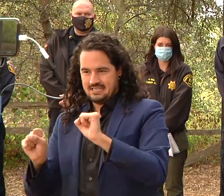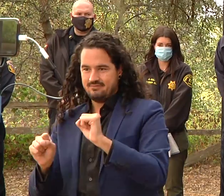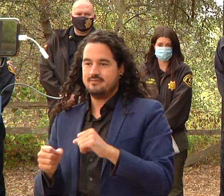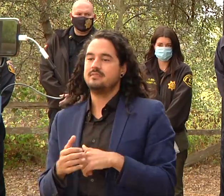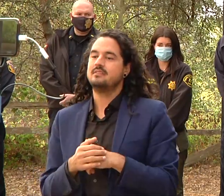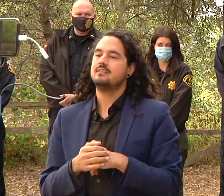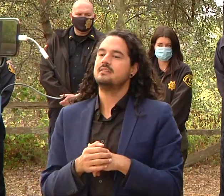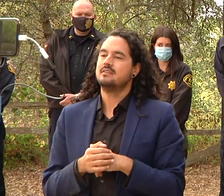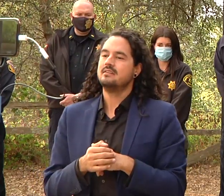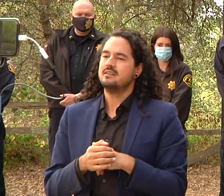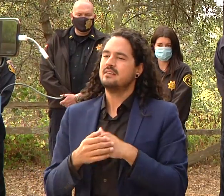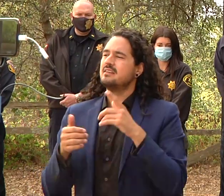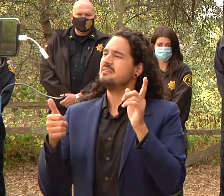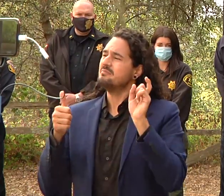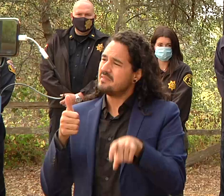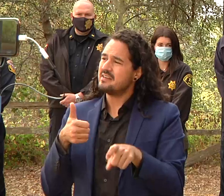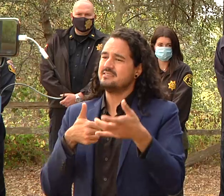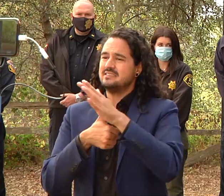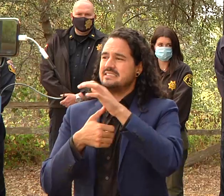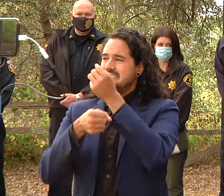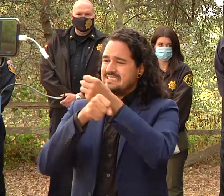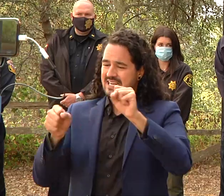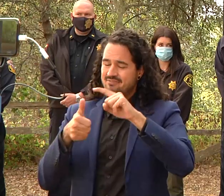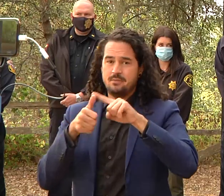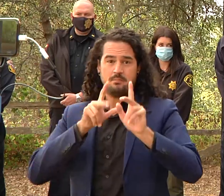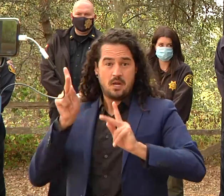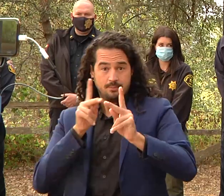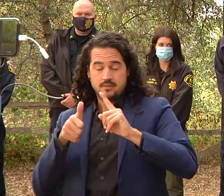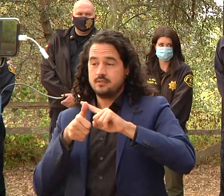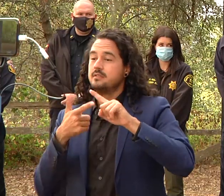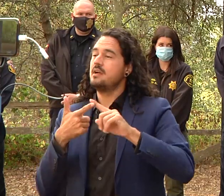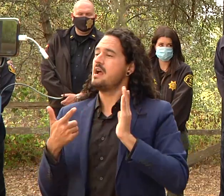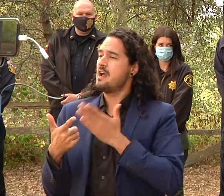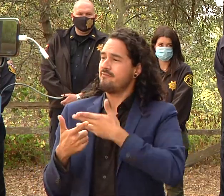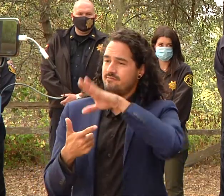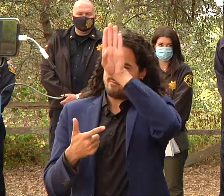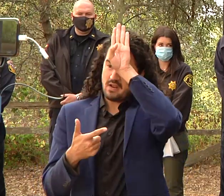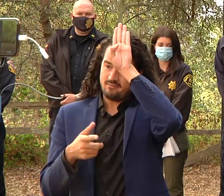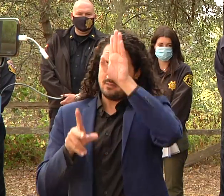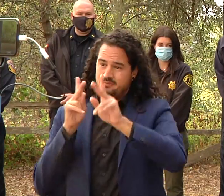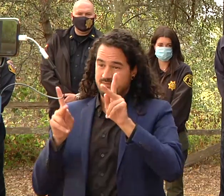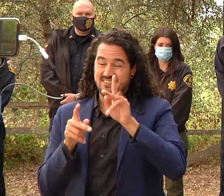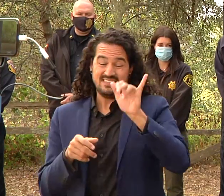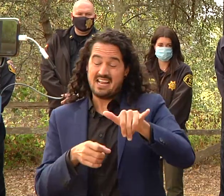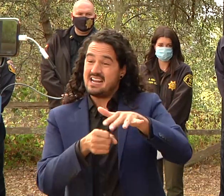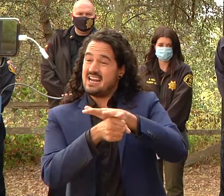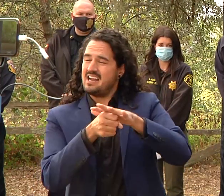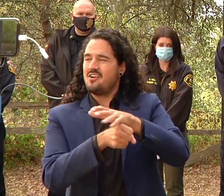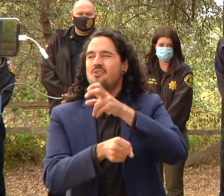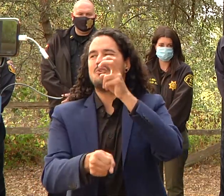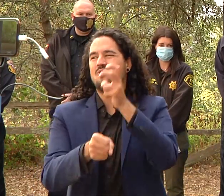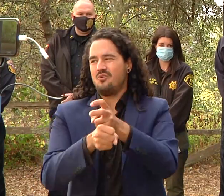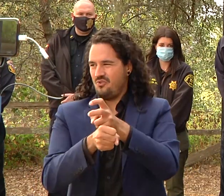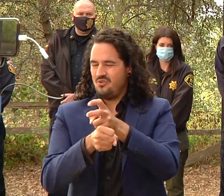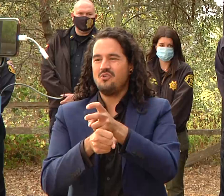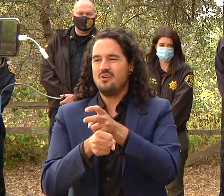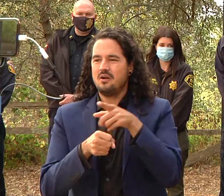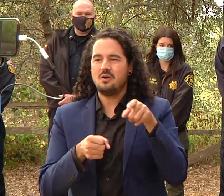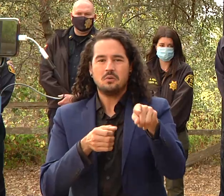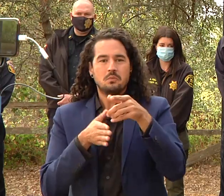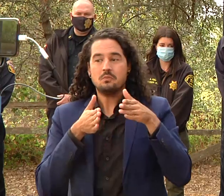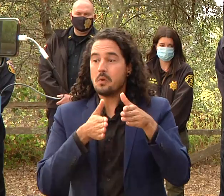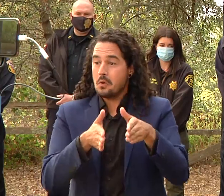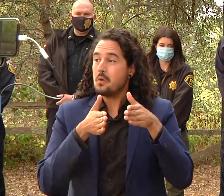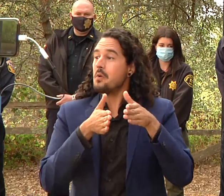as well as the safety of our first responders some of that is a little problematic based on some of the road systems because sometimes when we do open up